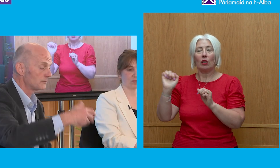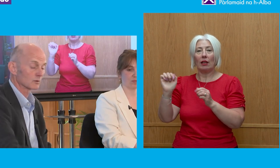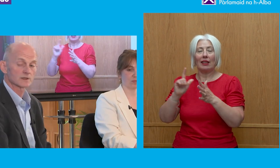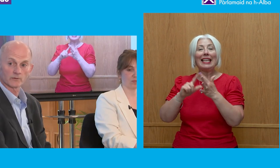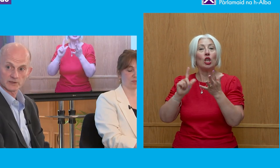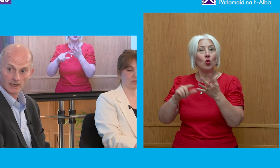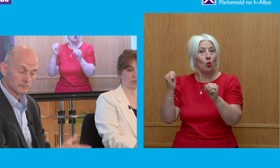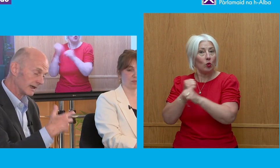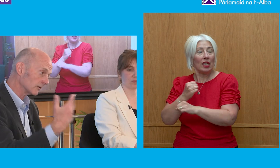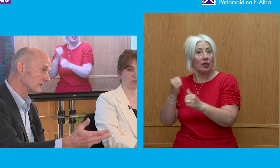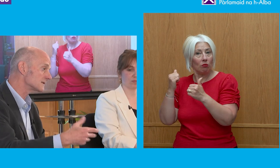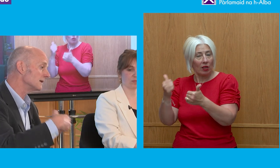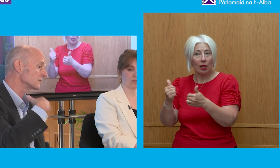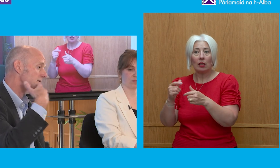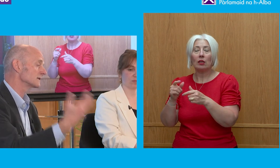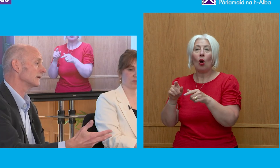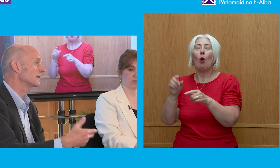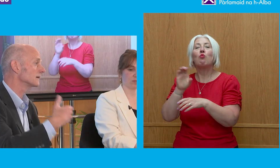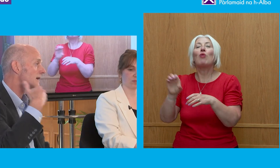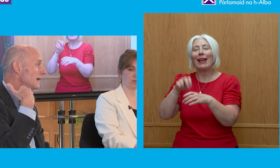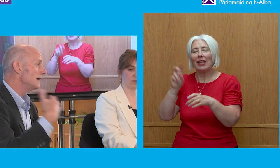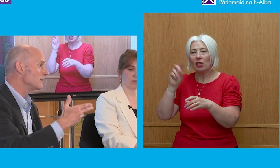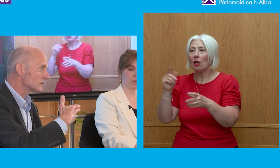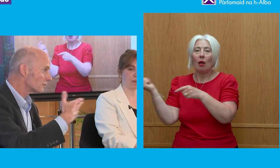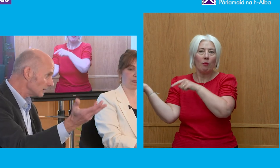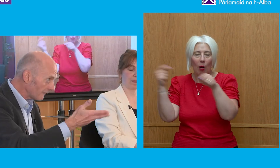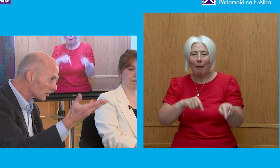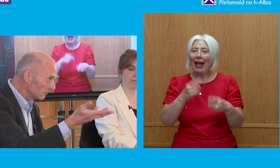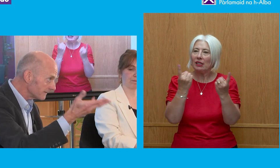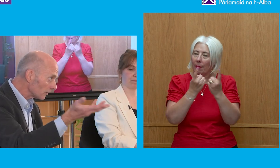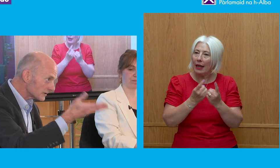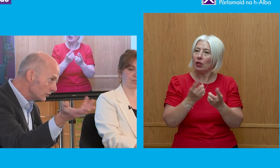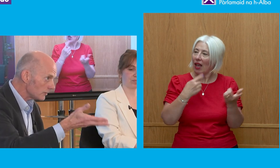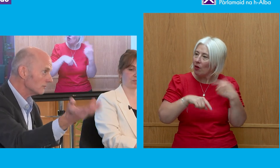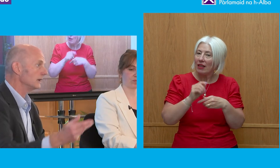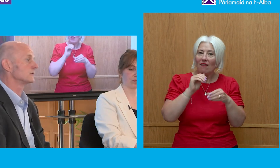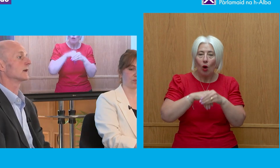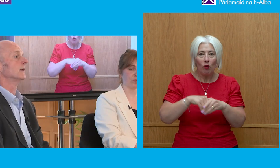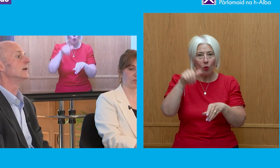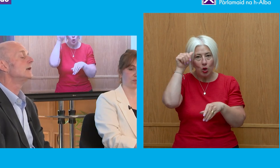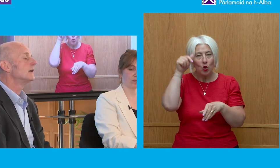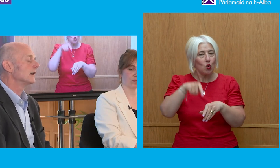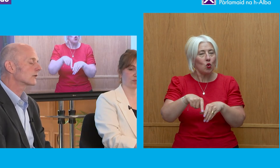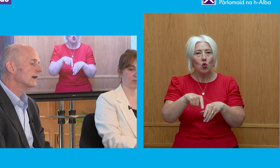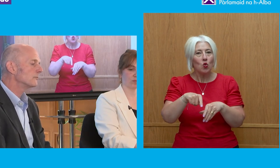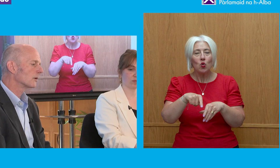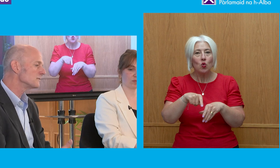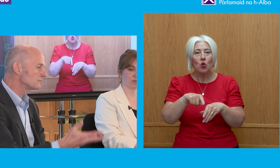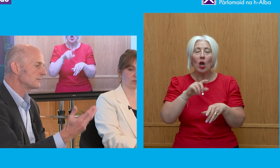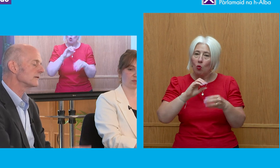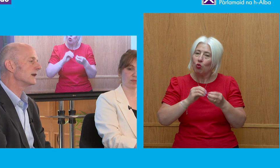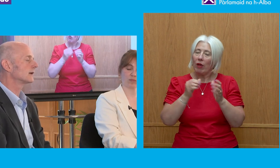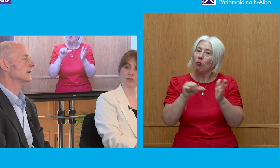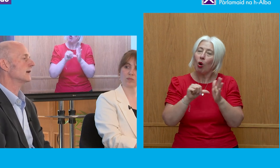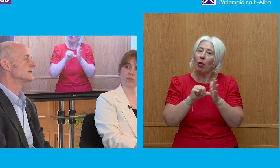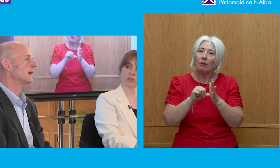was to brought sovereignty home, economic terms, all sorts of other things, it was, everybody who was involved in this knew it was going to create problems